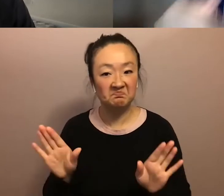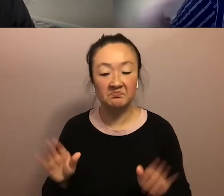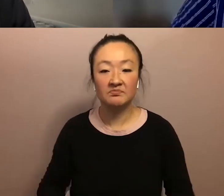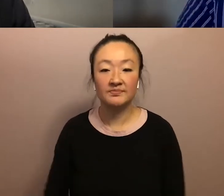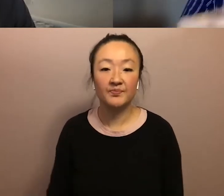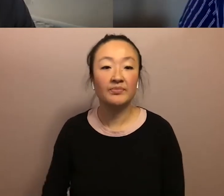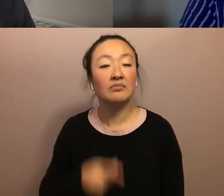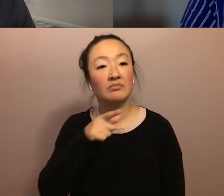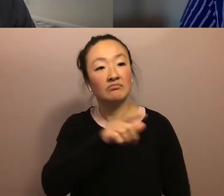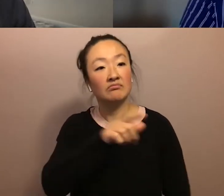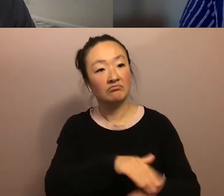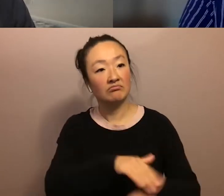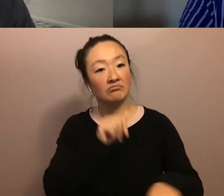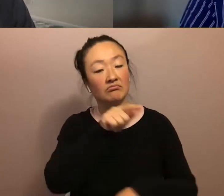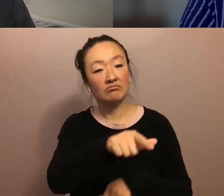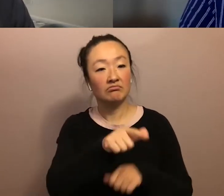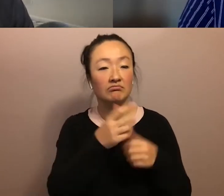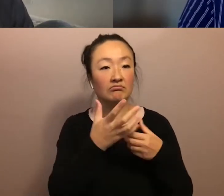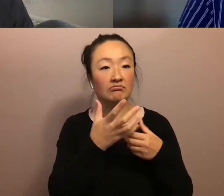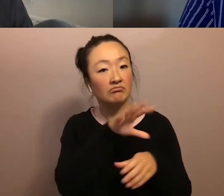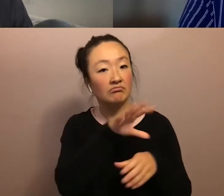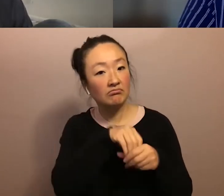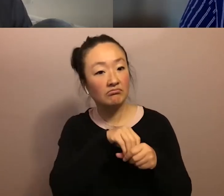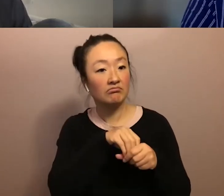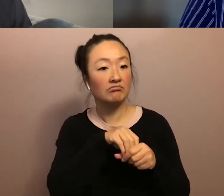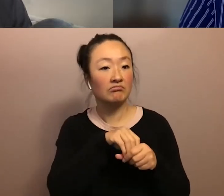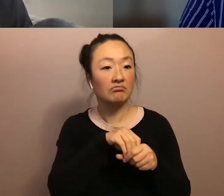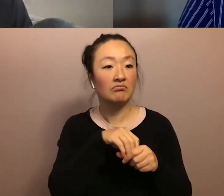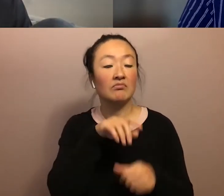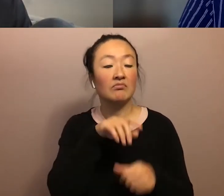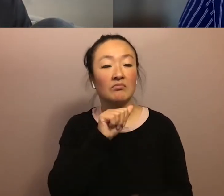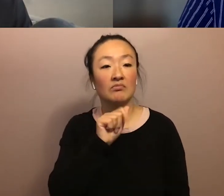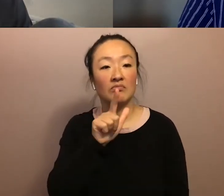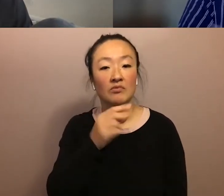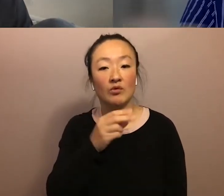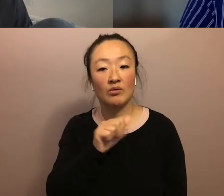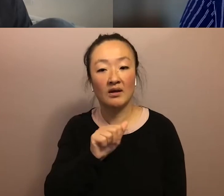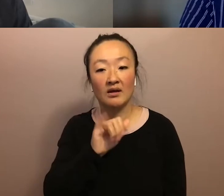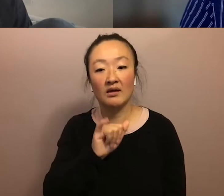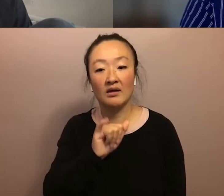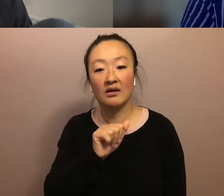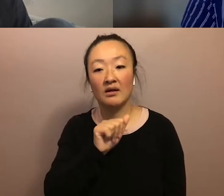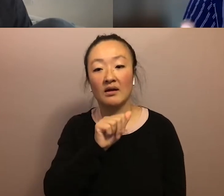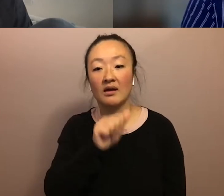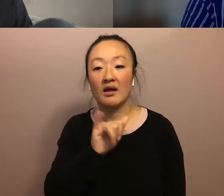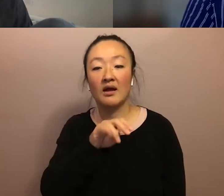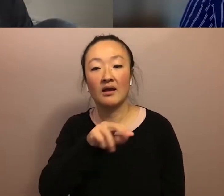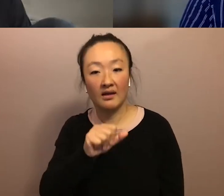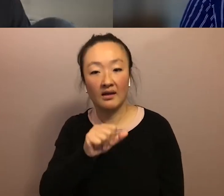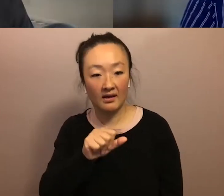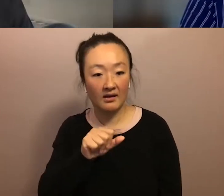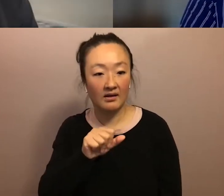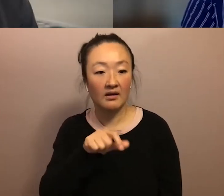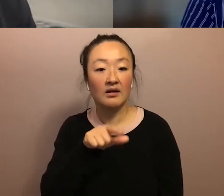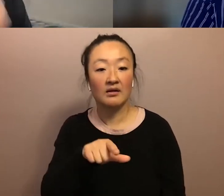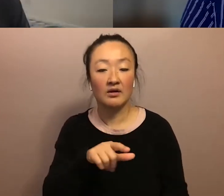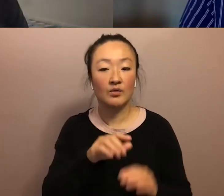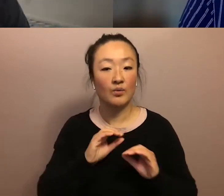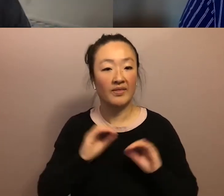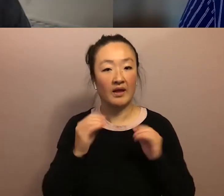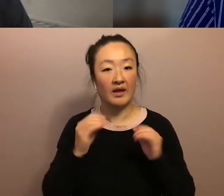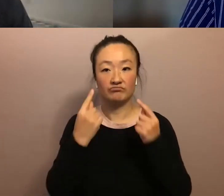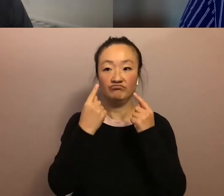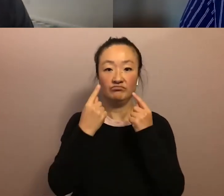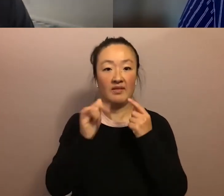where you're invoking and articulating instances of Aloha Aina in the Mo'olelo without the coming to the pressure to reduce your supposed